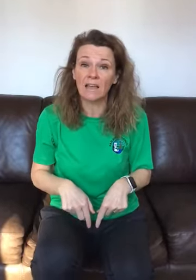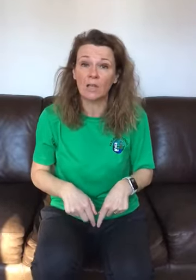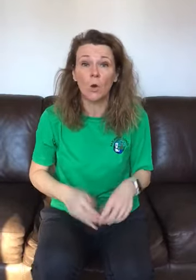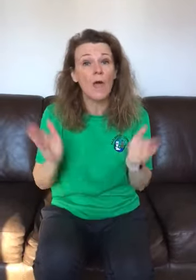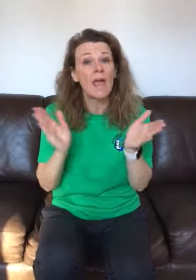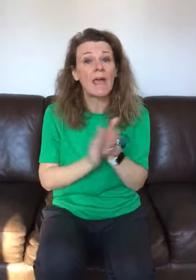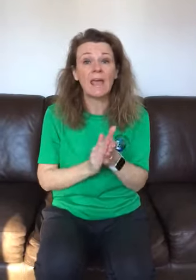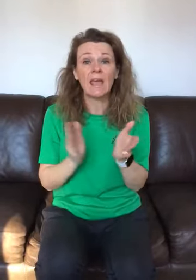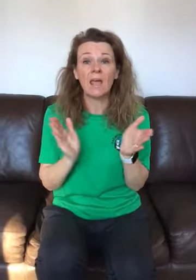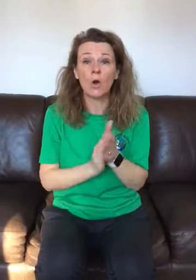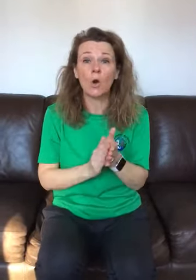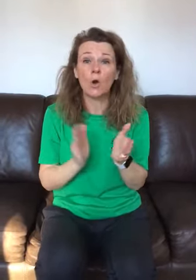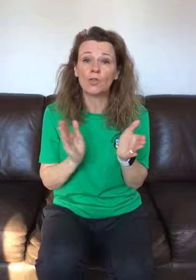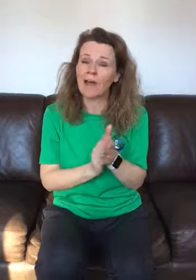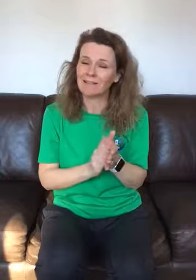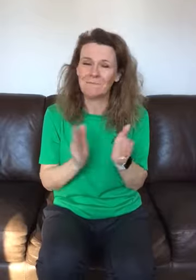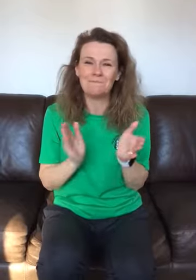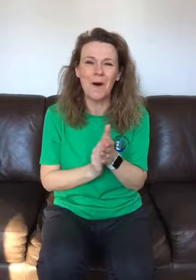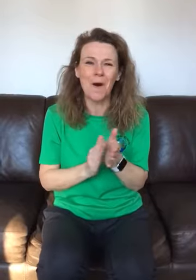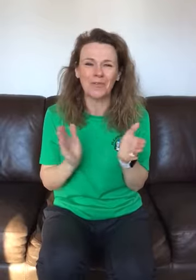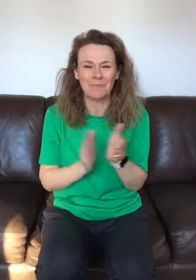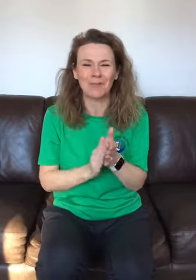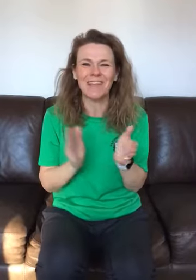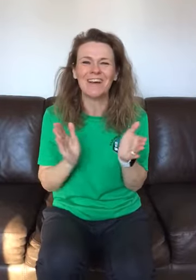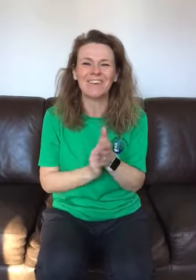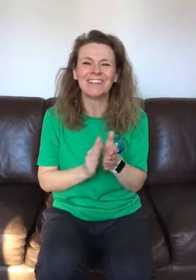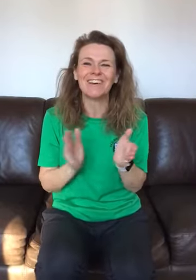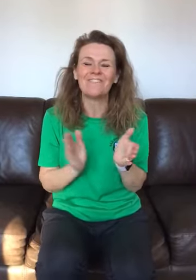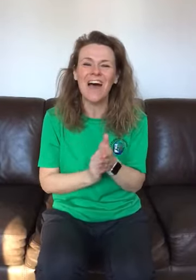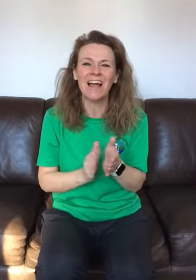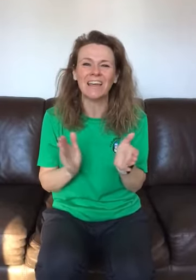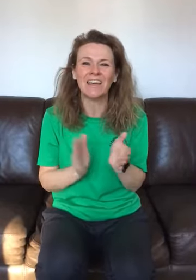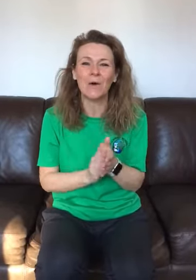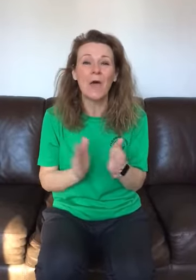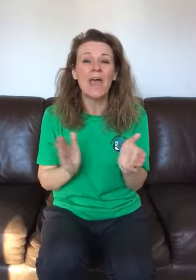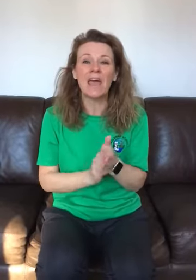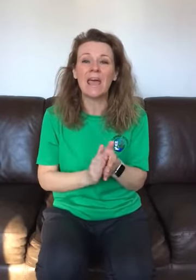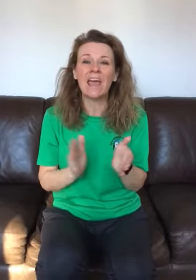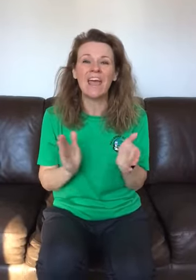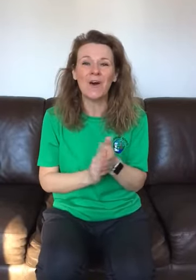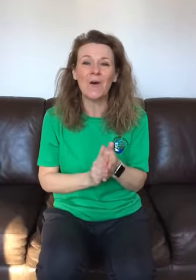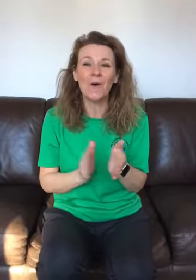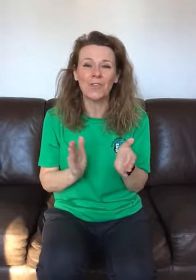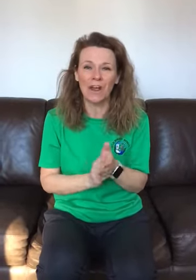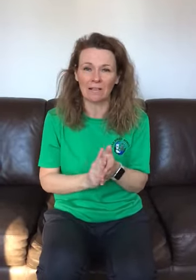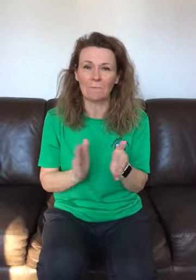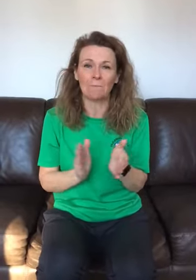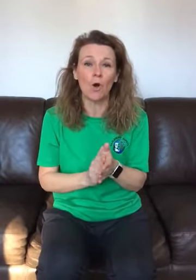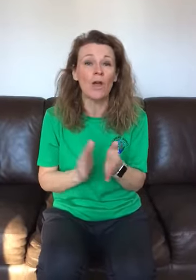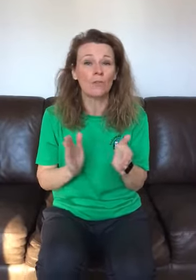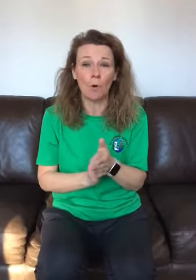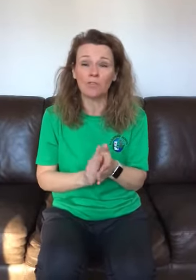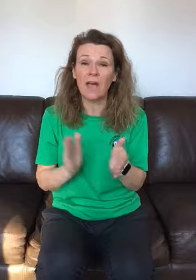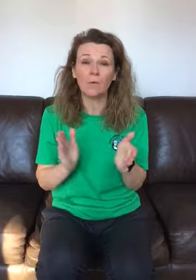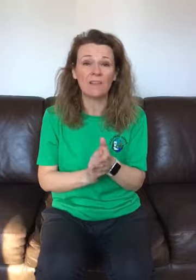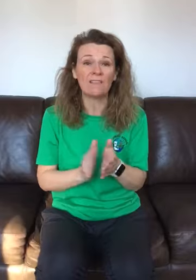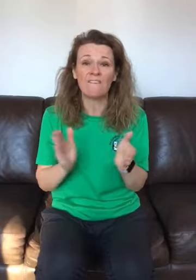oh hey ho the rattling bog the bog down in the valley oh hey ho the rattling bog the bog down in the